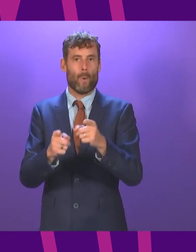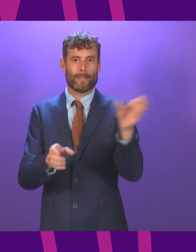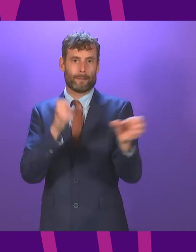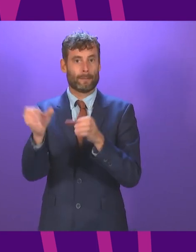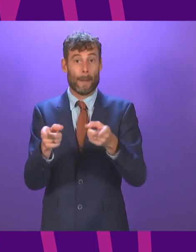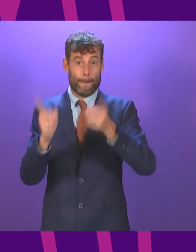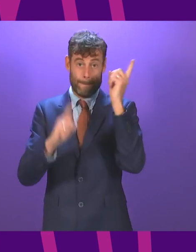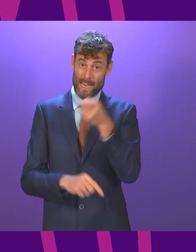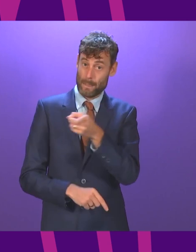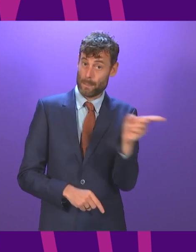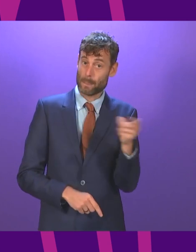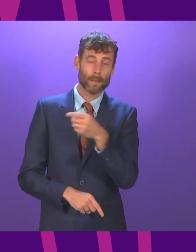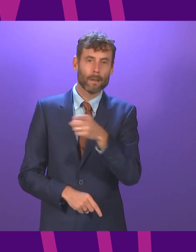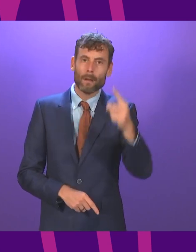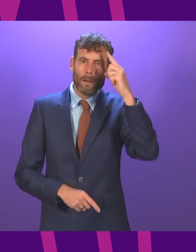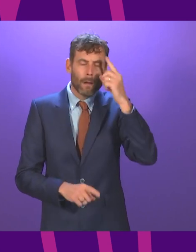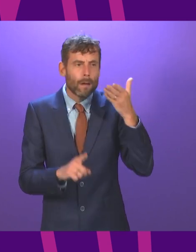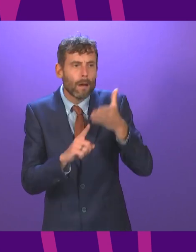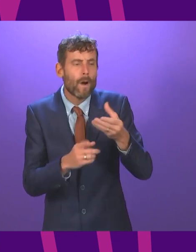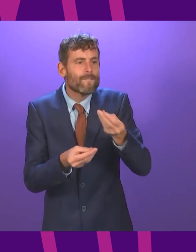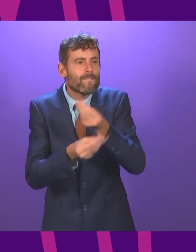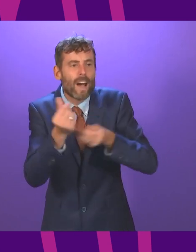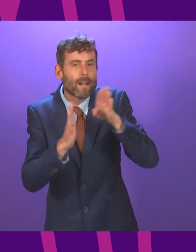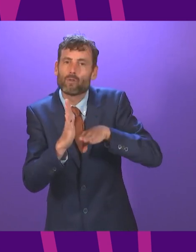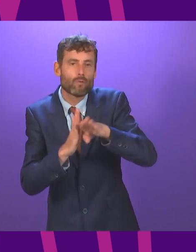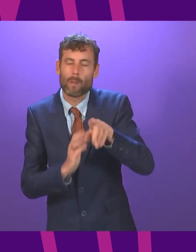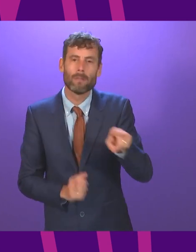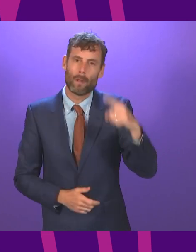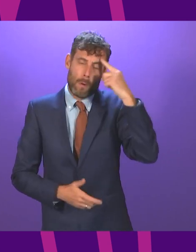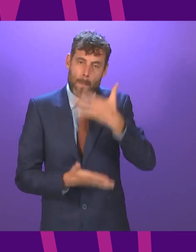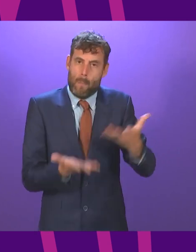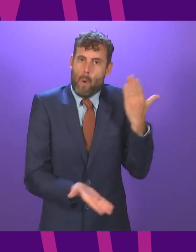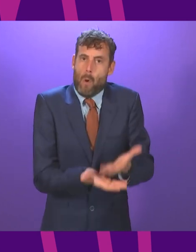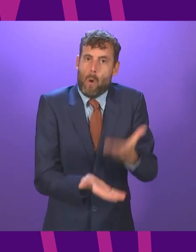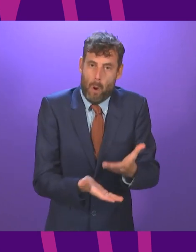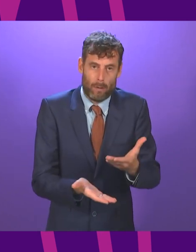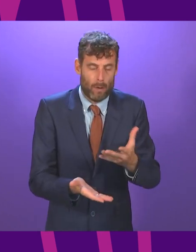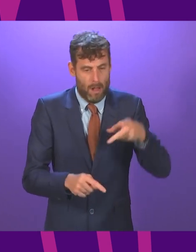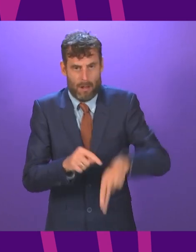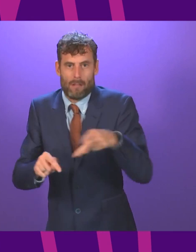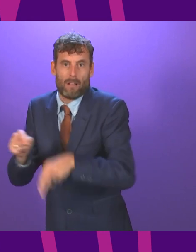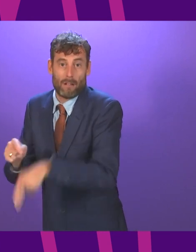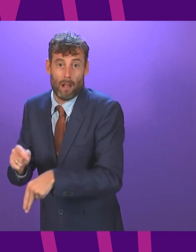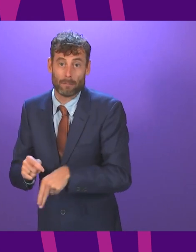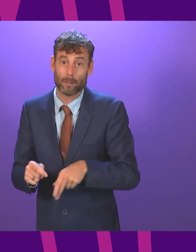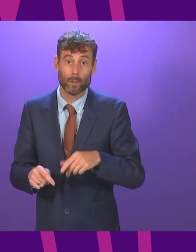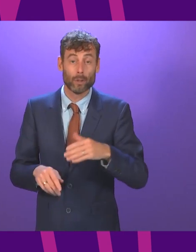financial case for Scottish independence is based on harming Scottish businesses and cutting Scottish jobs.